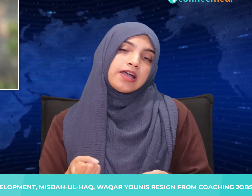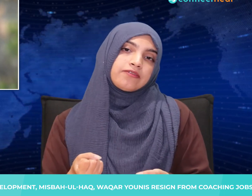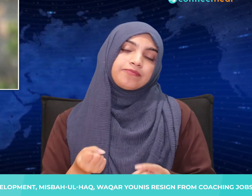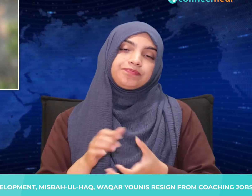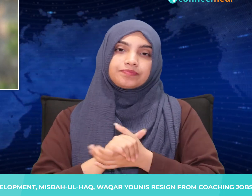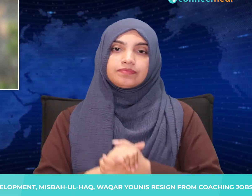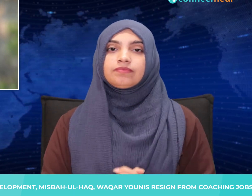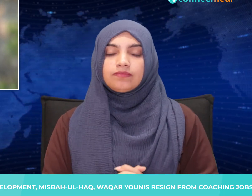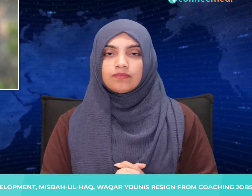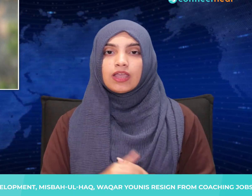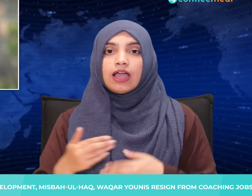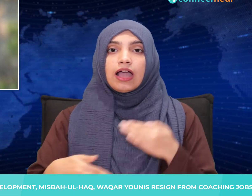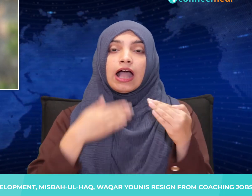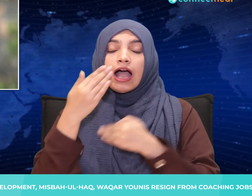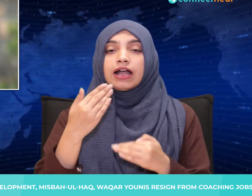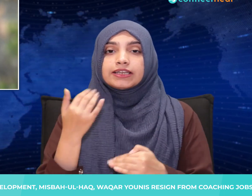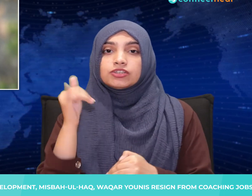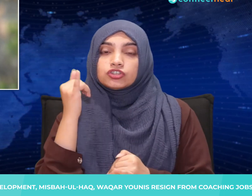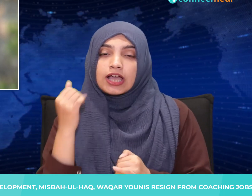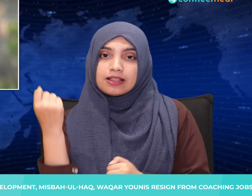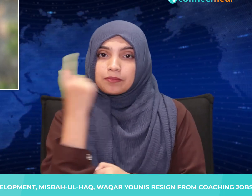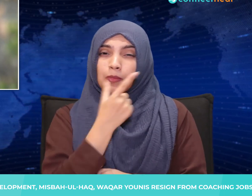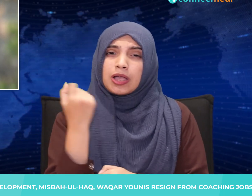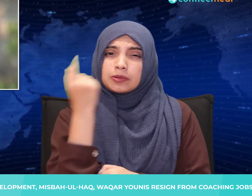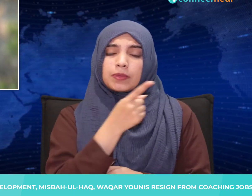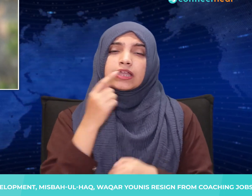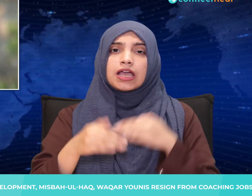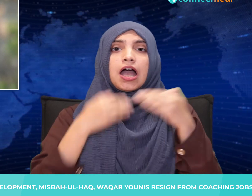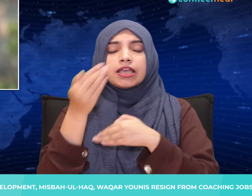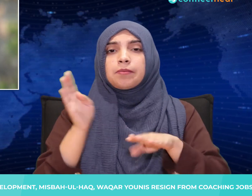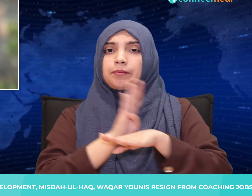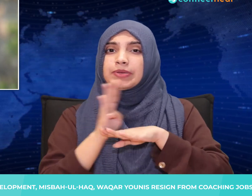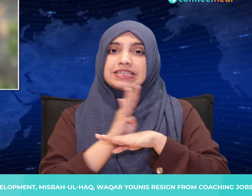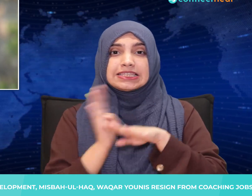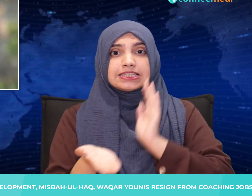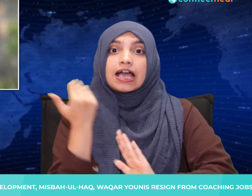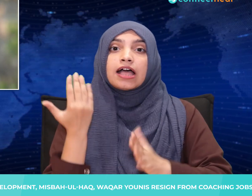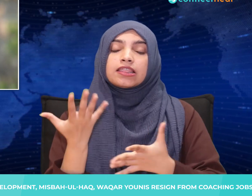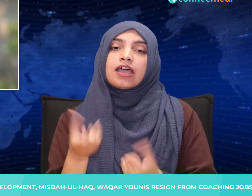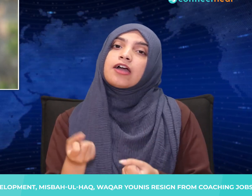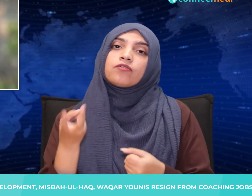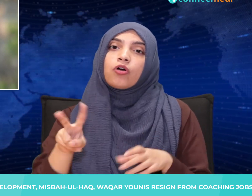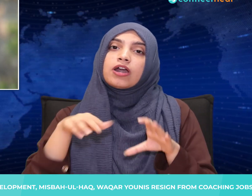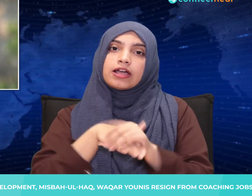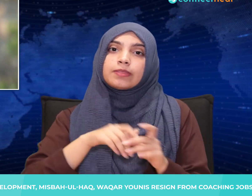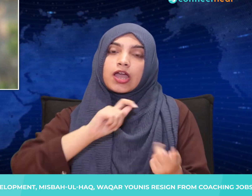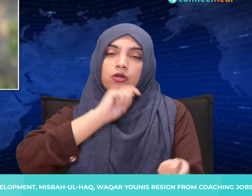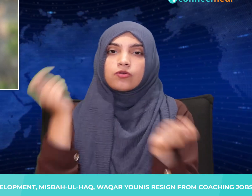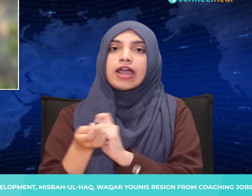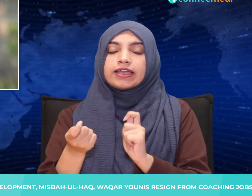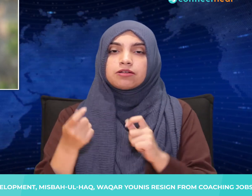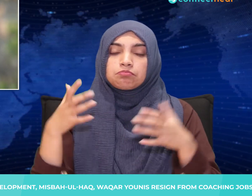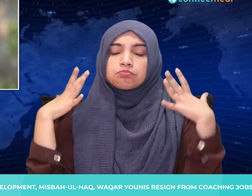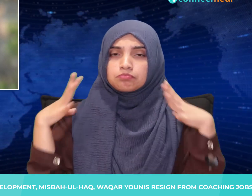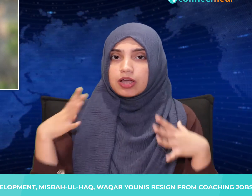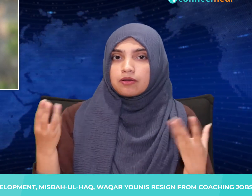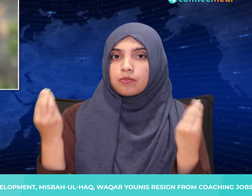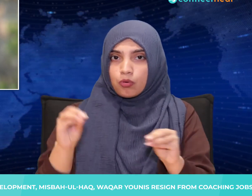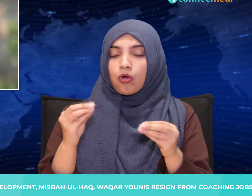The next eight months will be busy and exciting for the Pakistan team and like in the past, I will continue